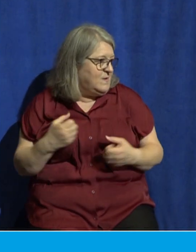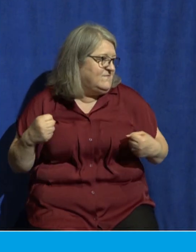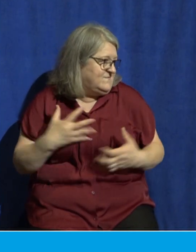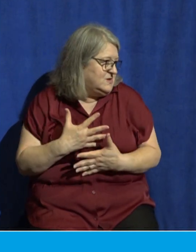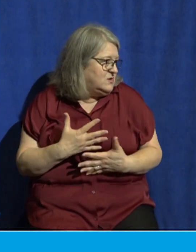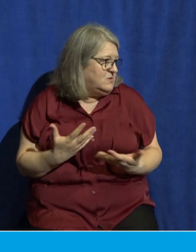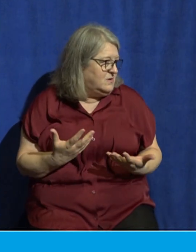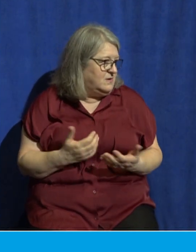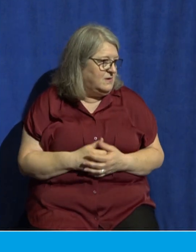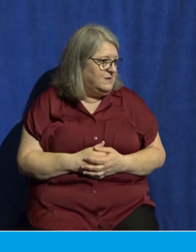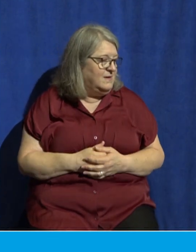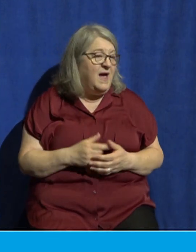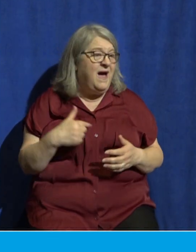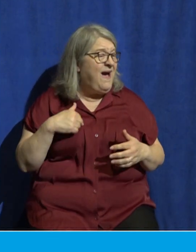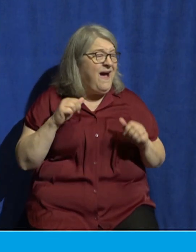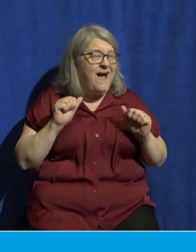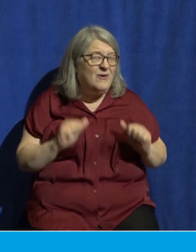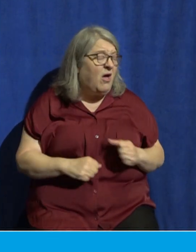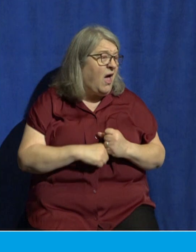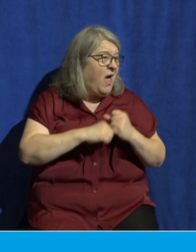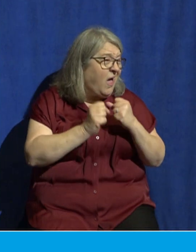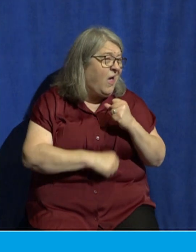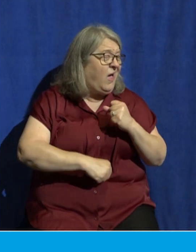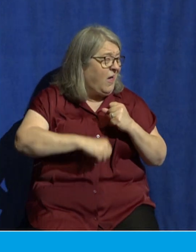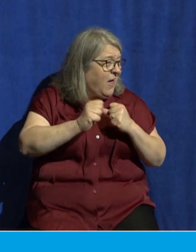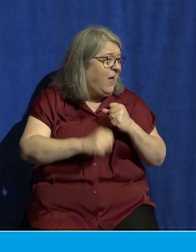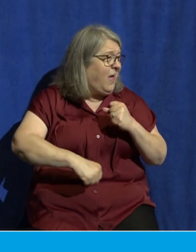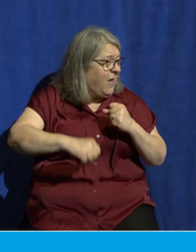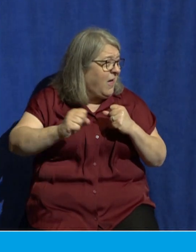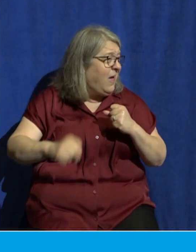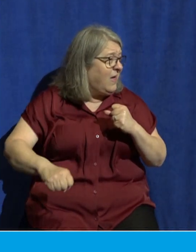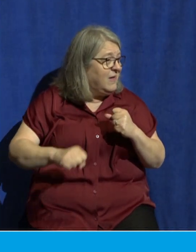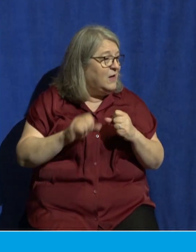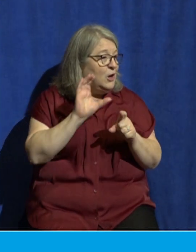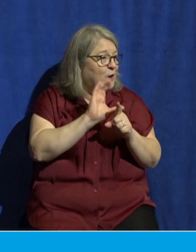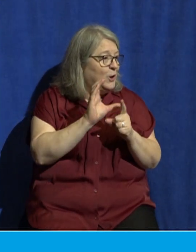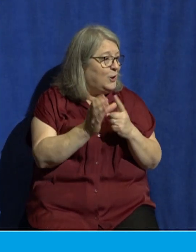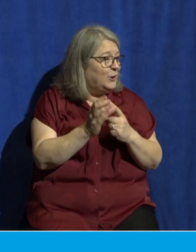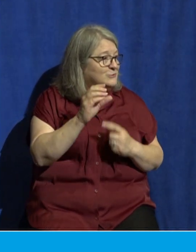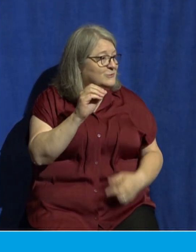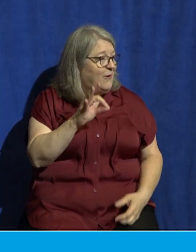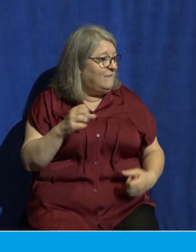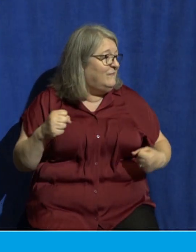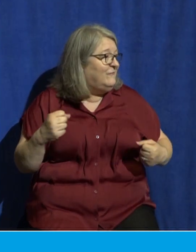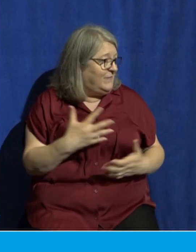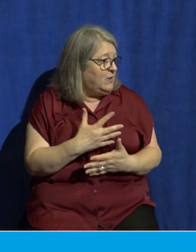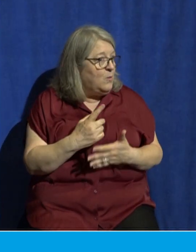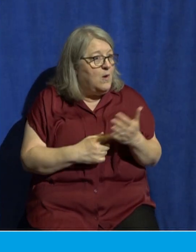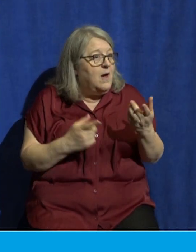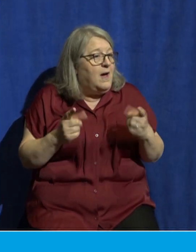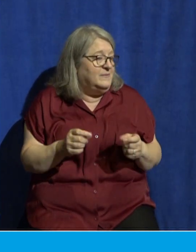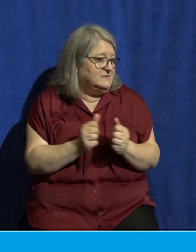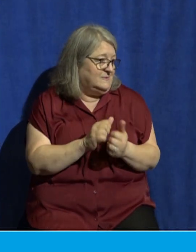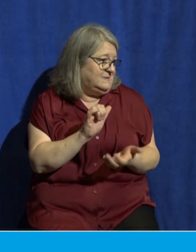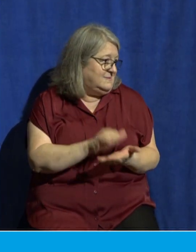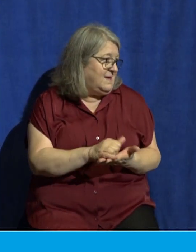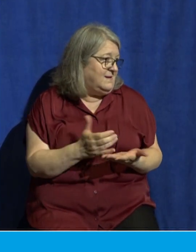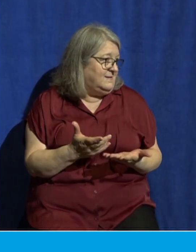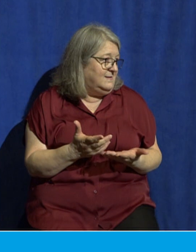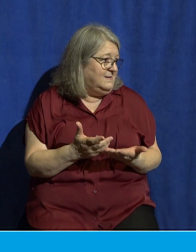I could go on and on and on about what a culture of fear looks like and what it does in a society especially